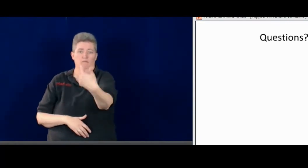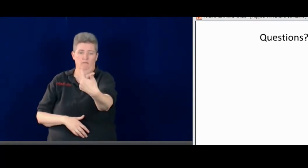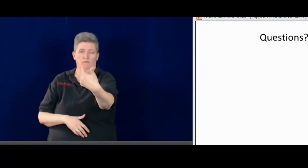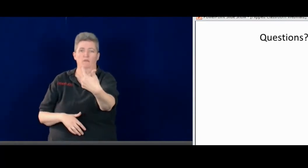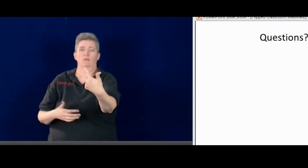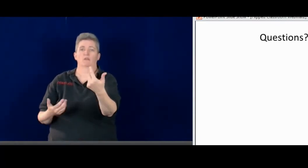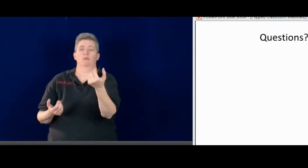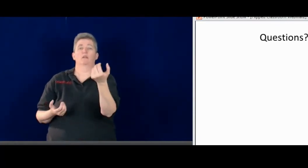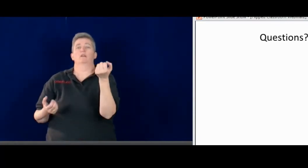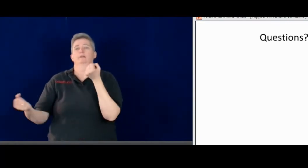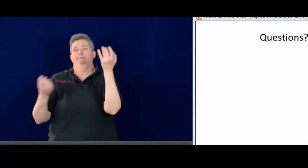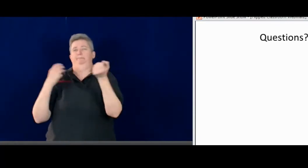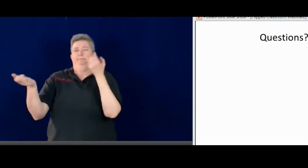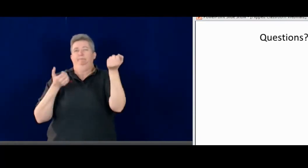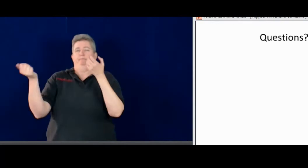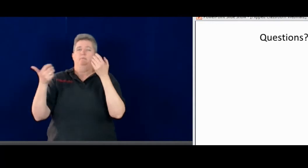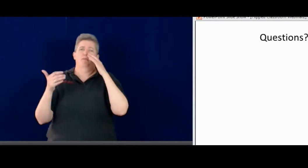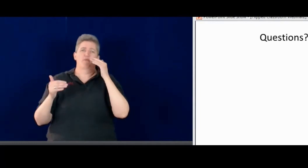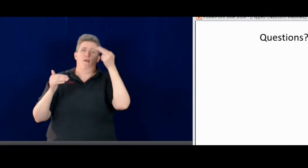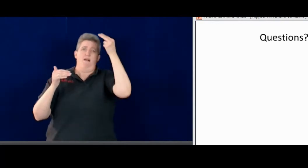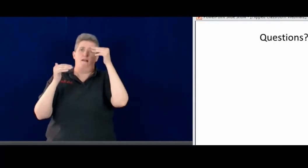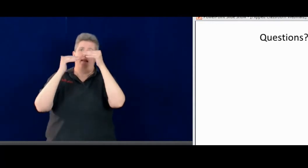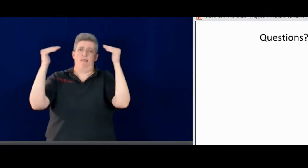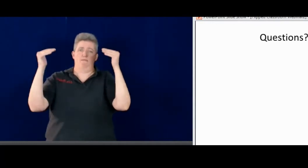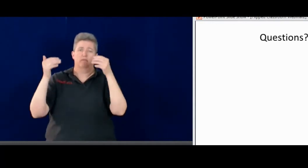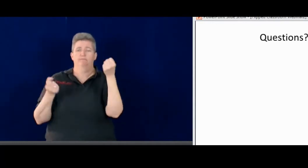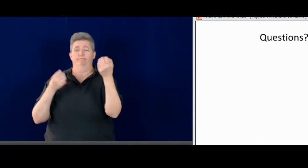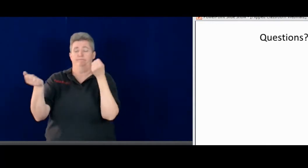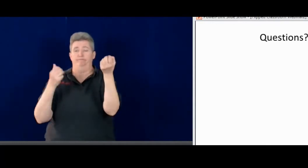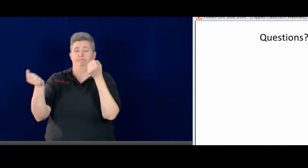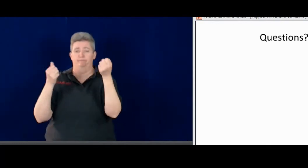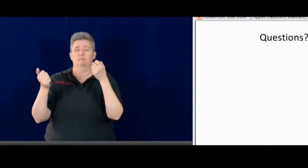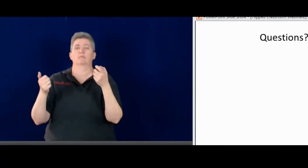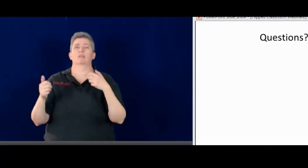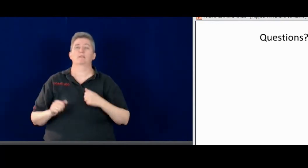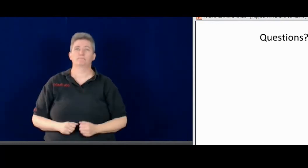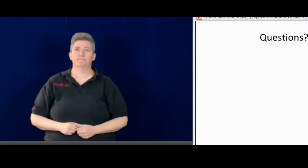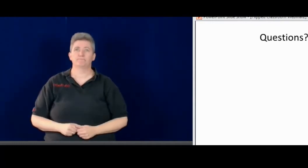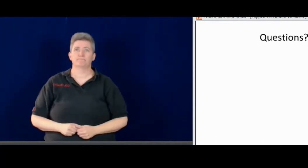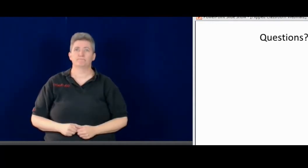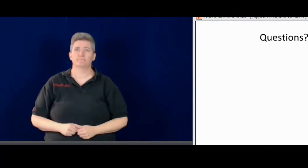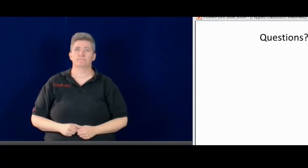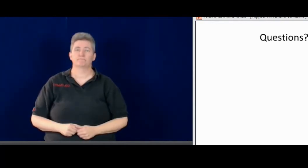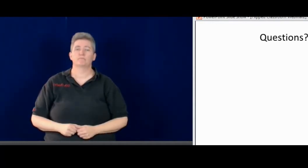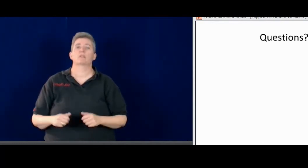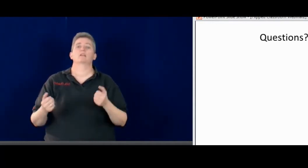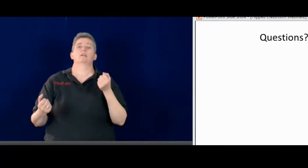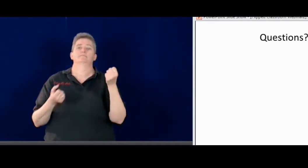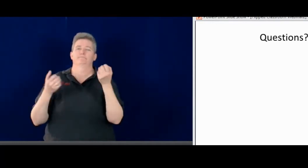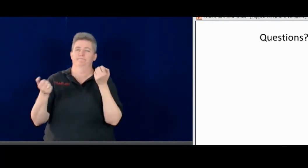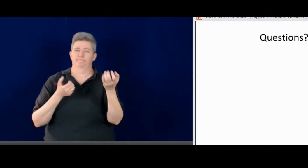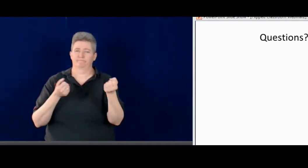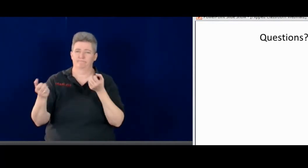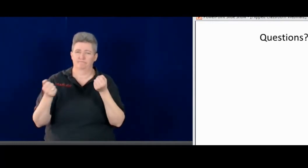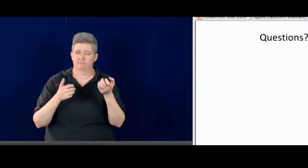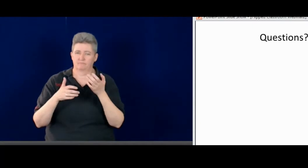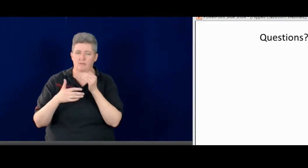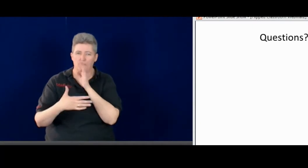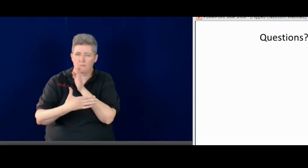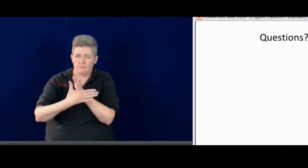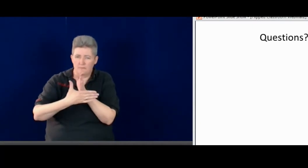And I've been thinking about how to do that. You could have, if I had the video set up, I would make the video for a really high level.